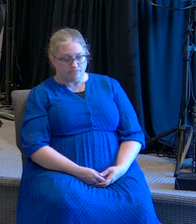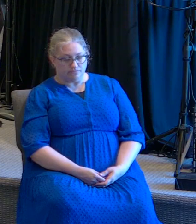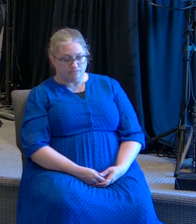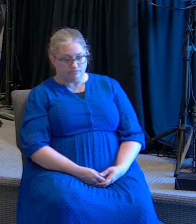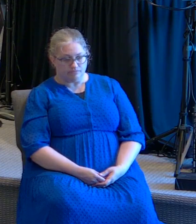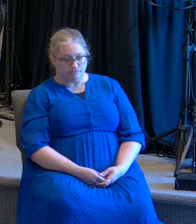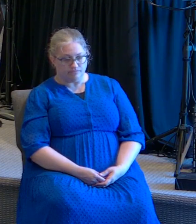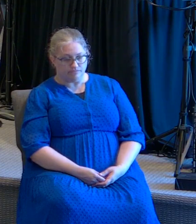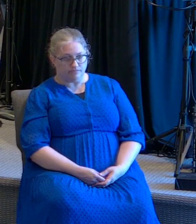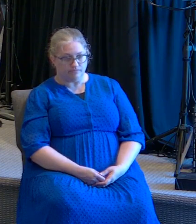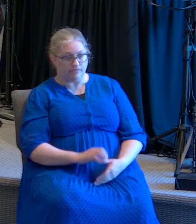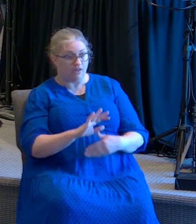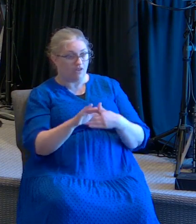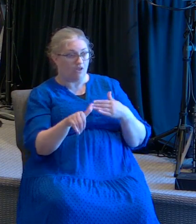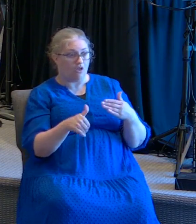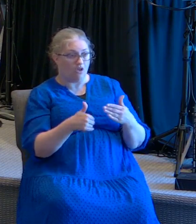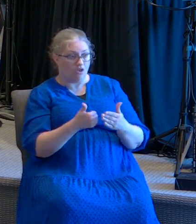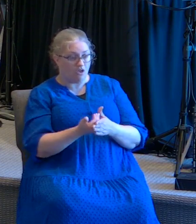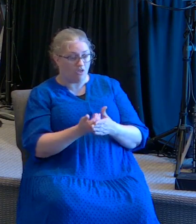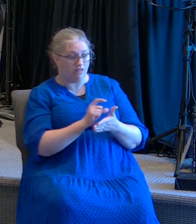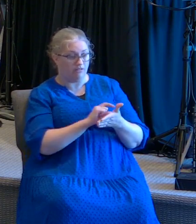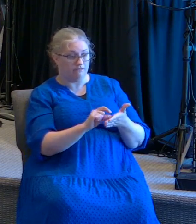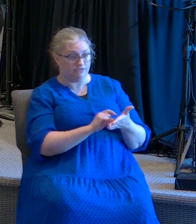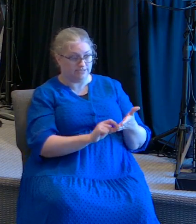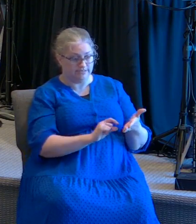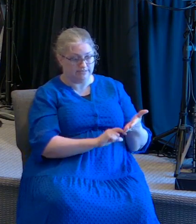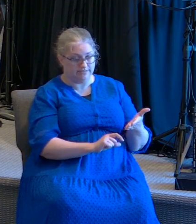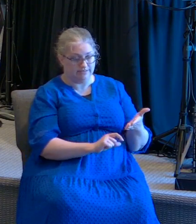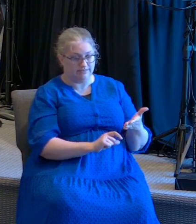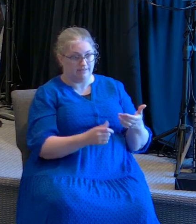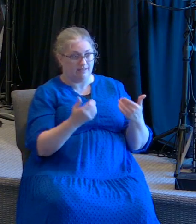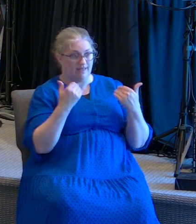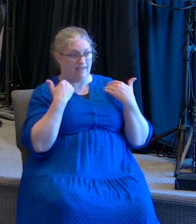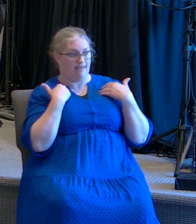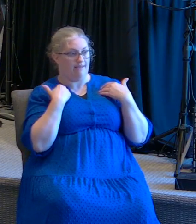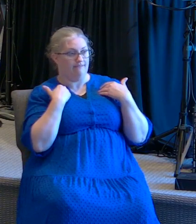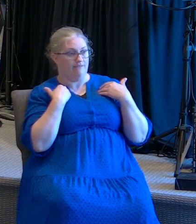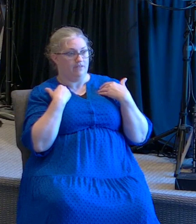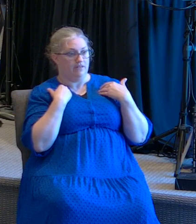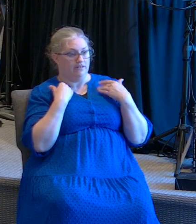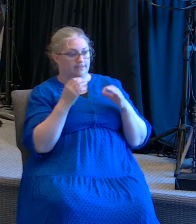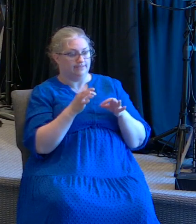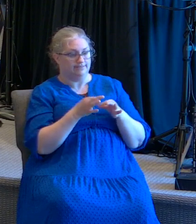all these scriptures have the phrase that you may know